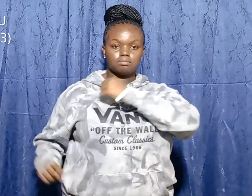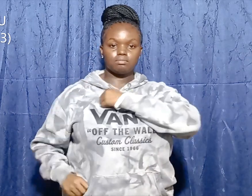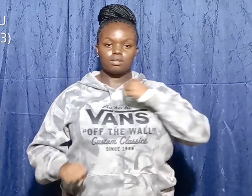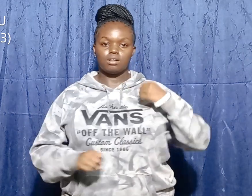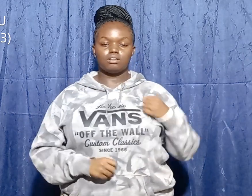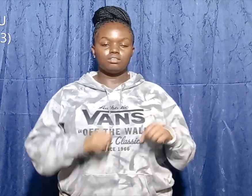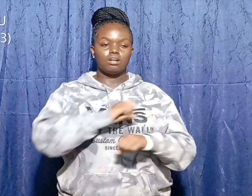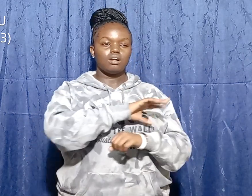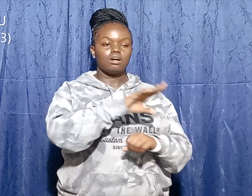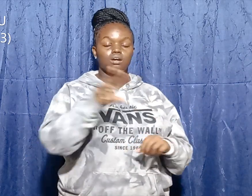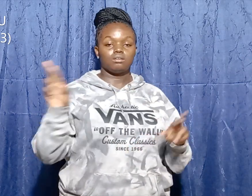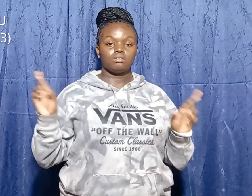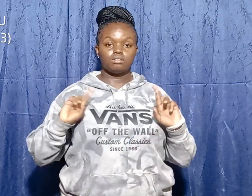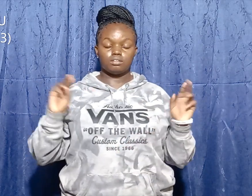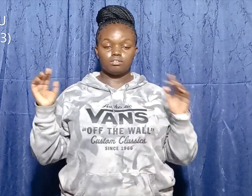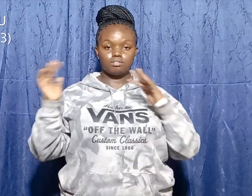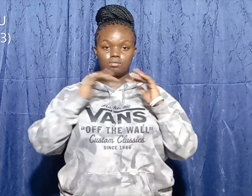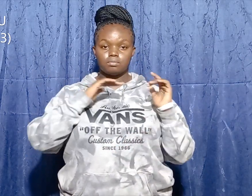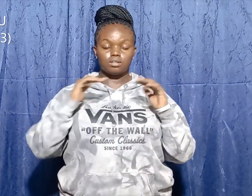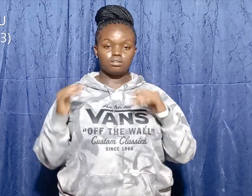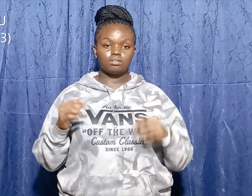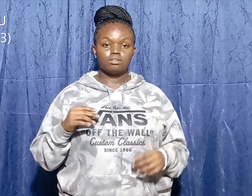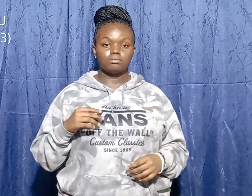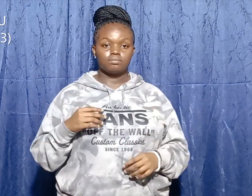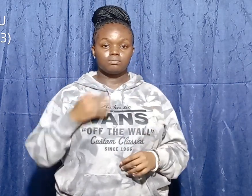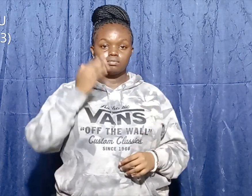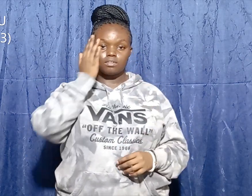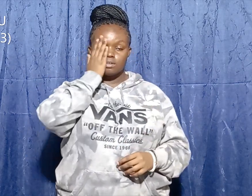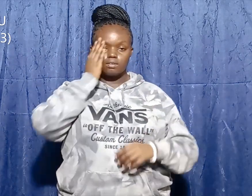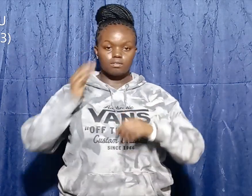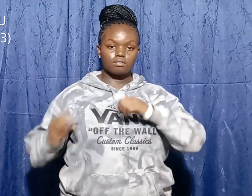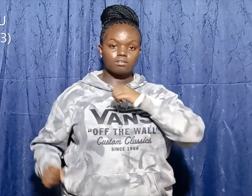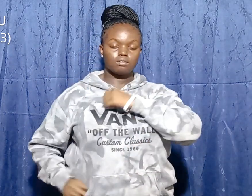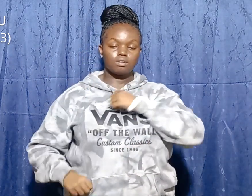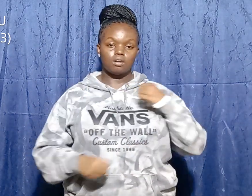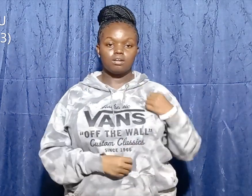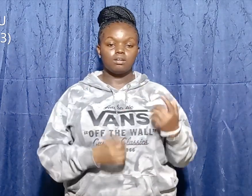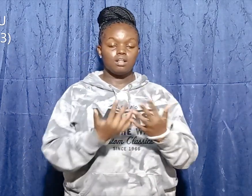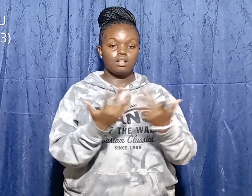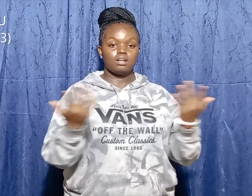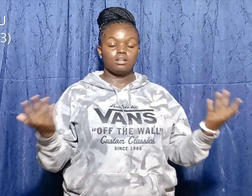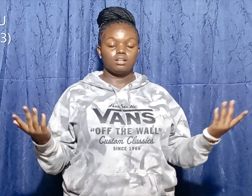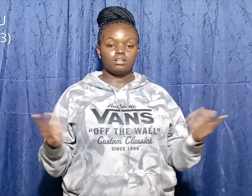Israelite soldiers lined up and Philistine soldiers lined up ready for battle.